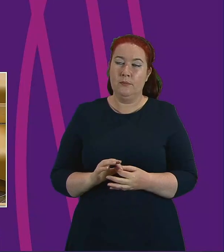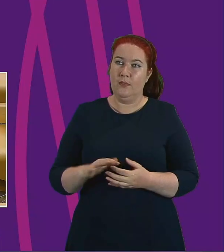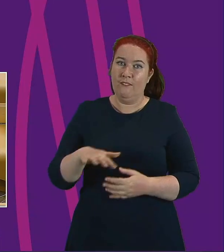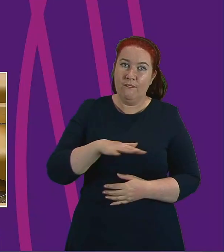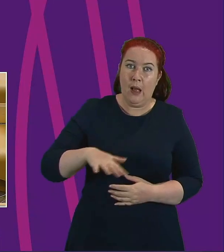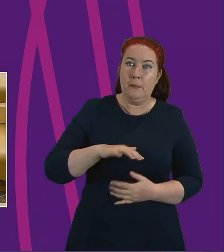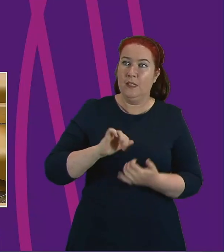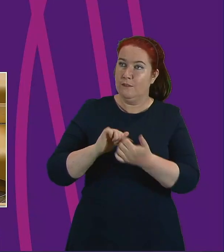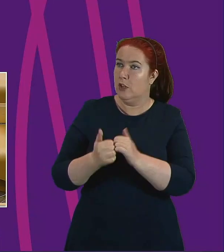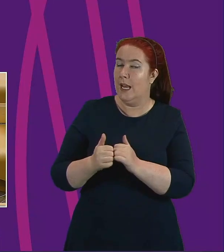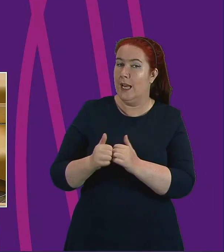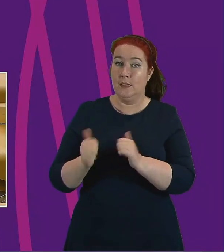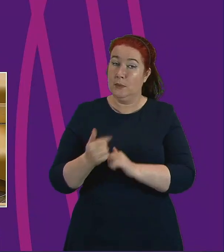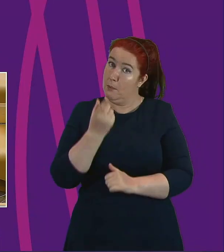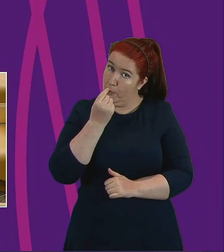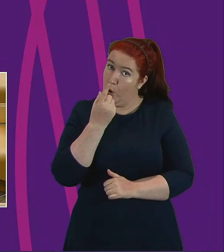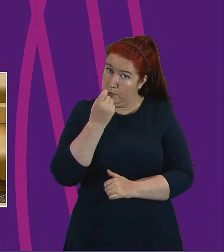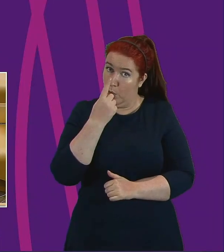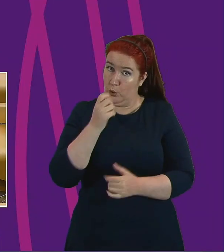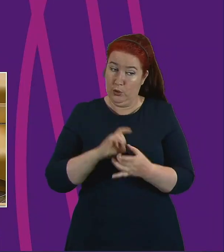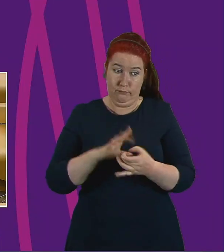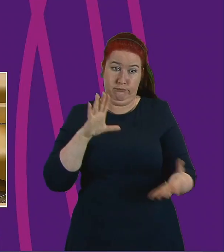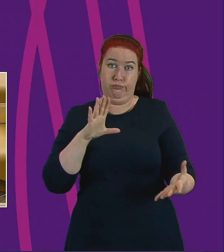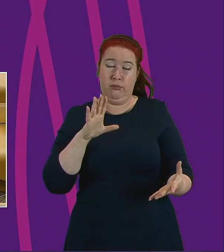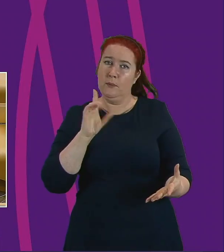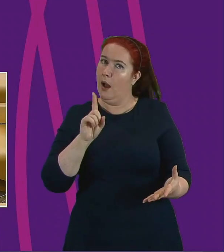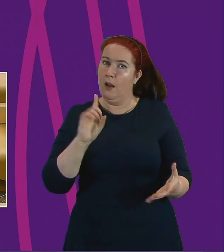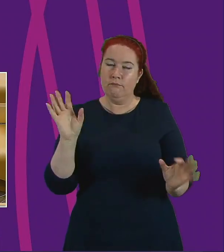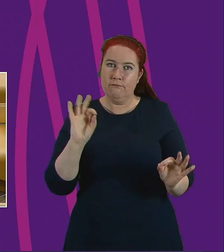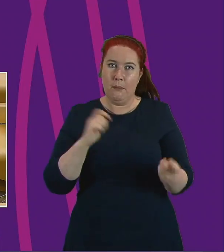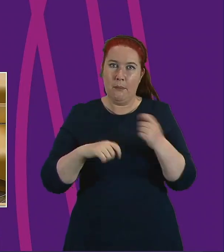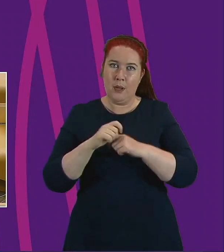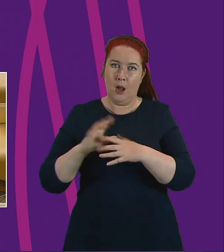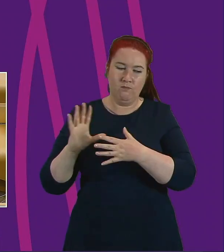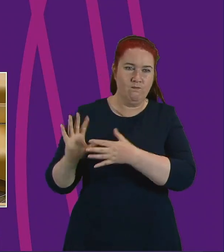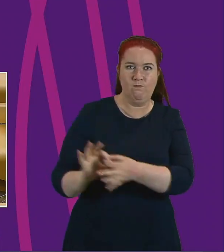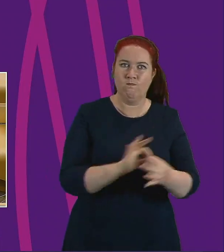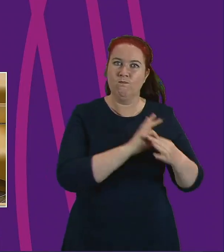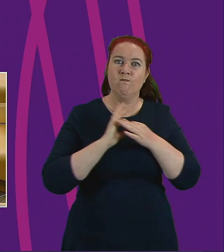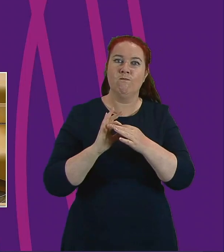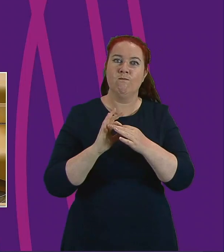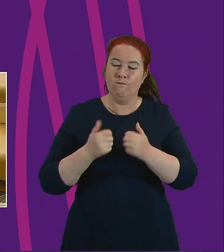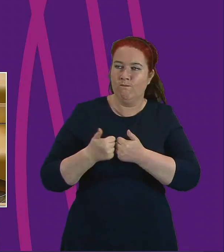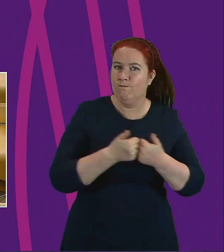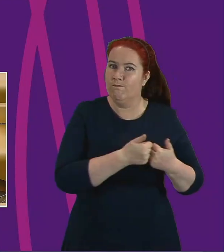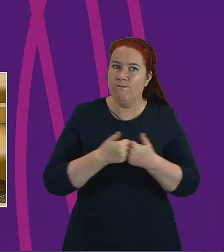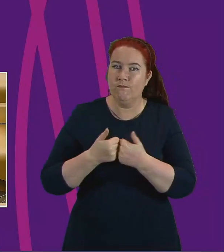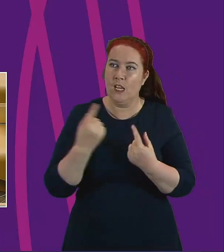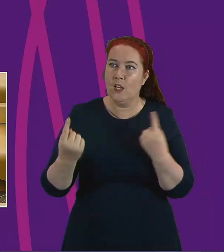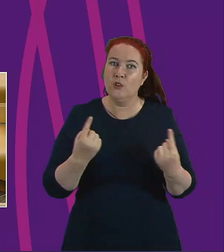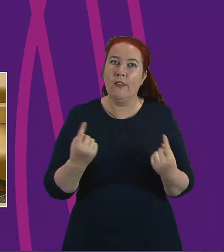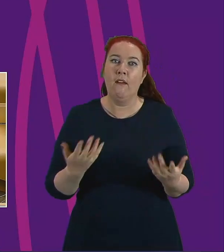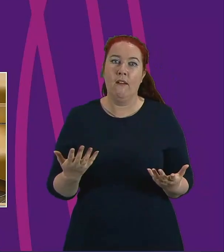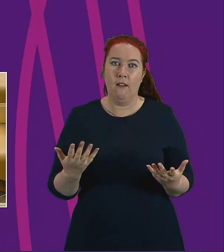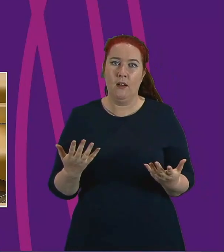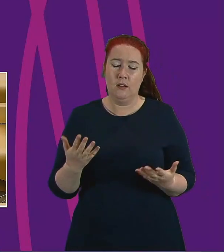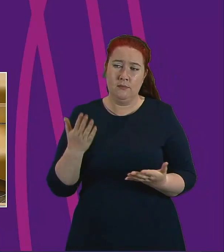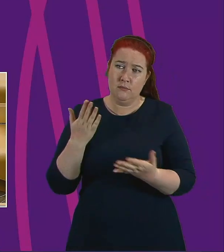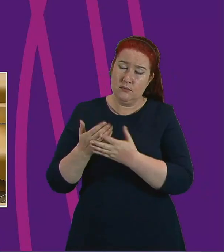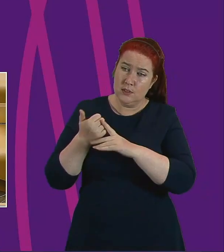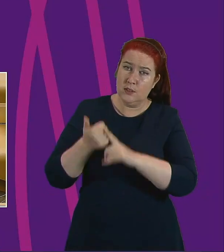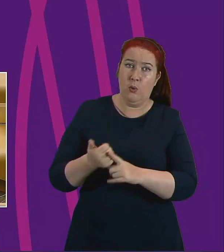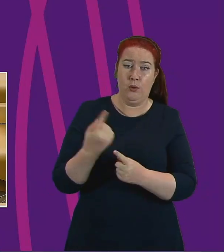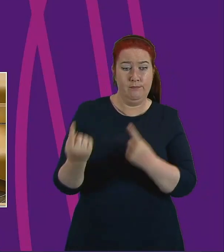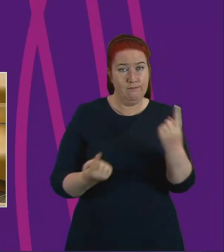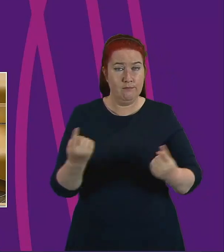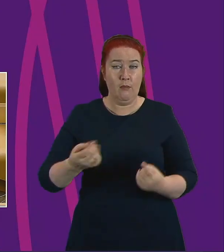further apart. Instead, communities have pulled closer together. They have supported the most vulnerable in a